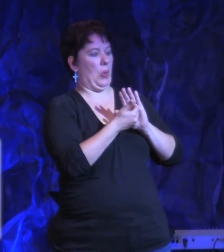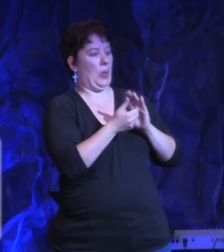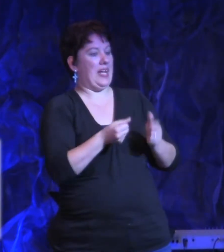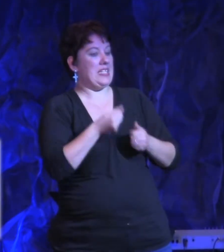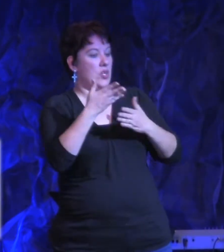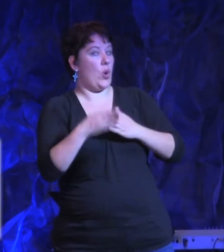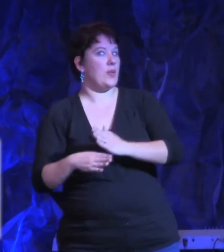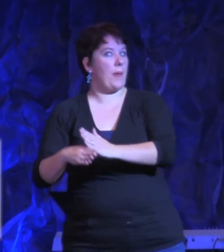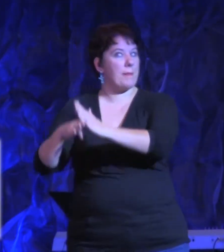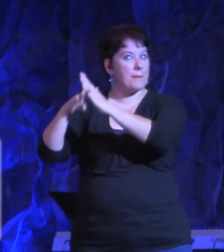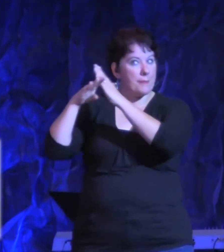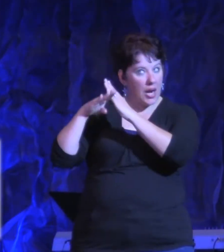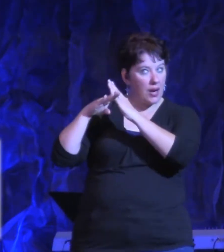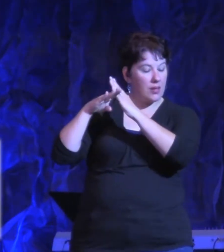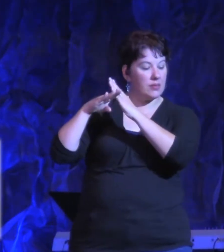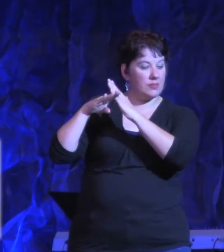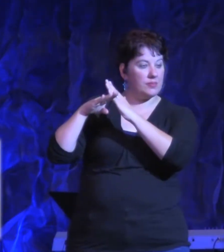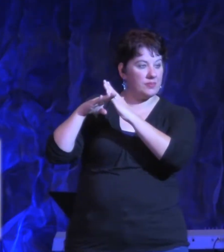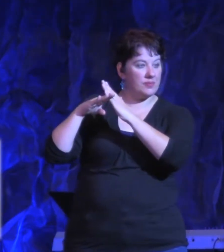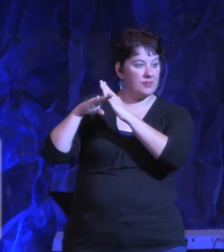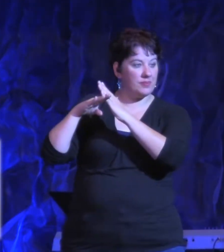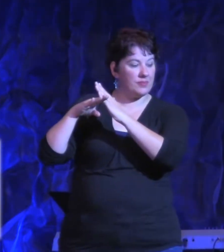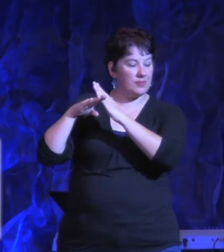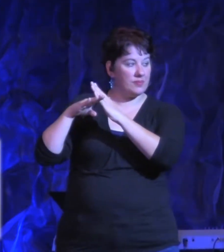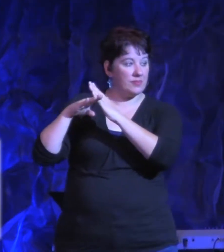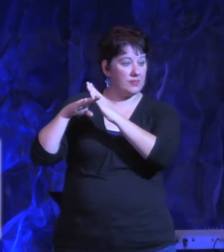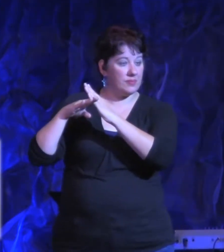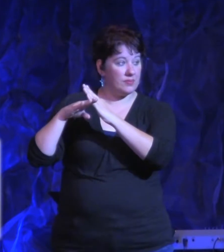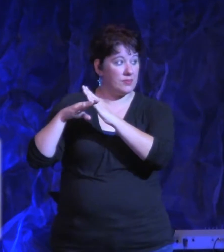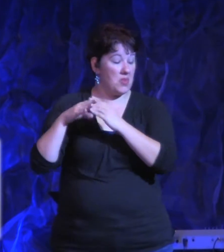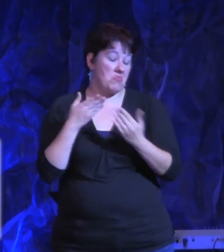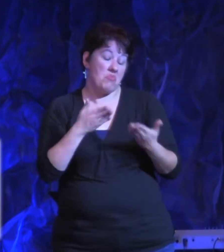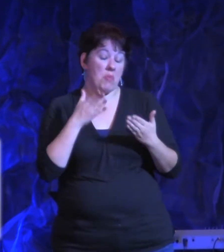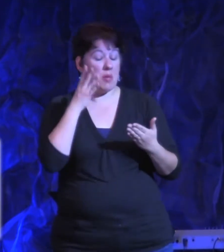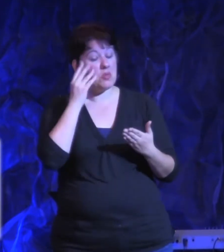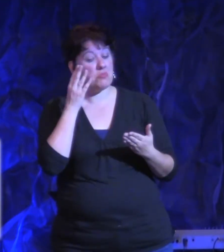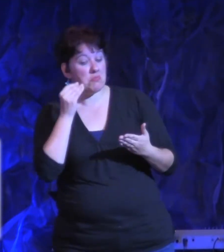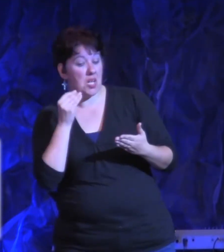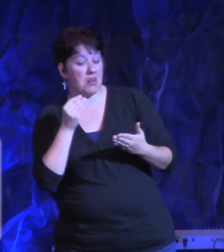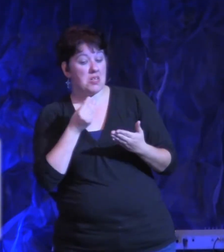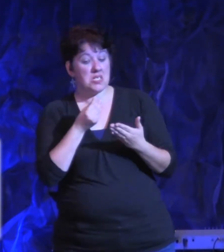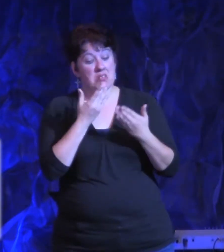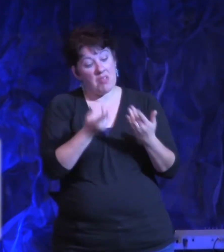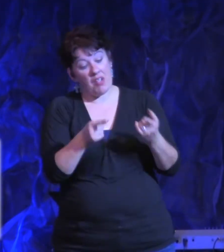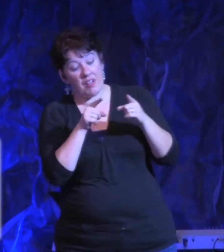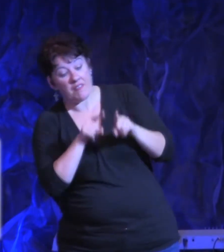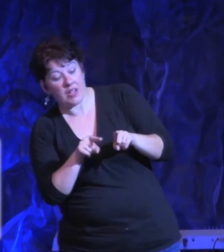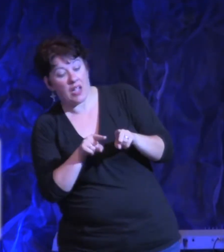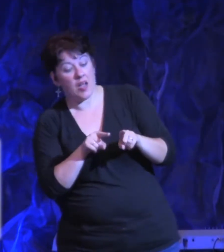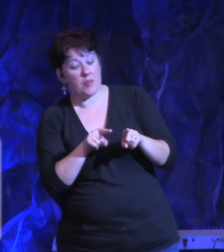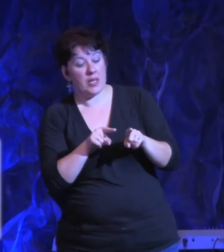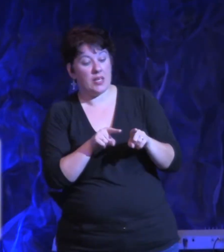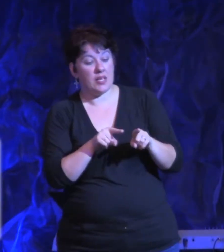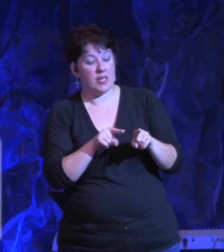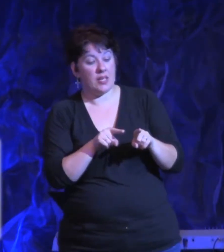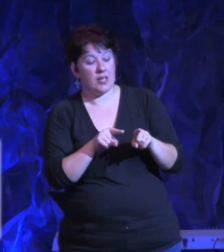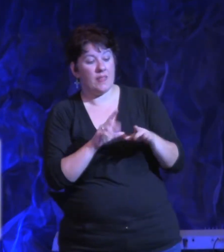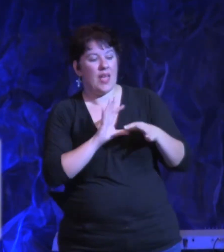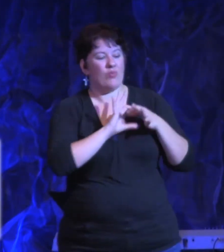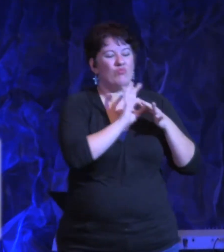you from getting where you want to go. Are you experiencing things in your life that is spiritually related?